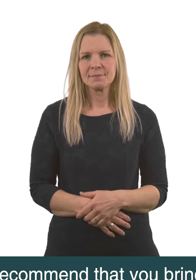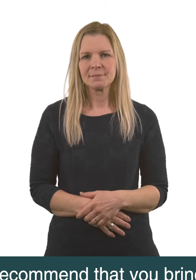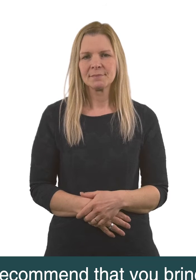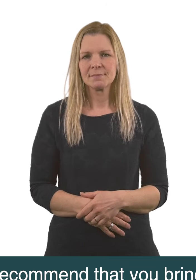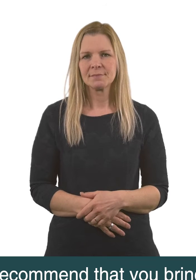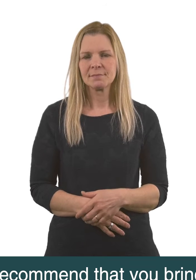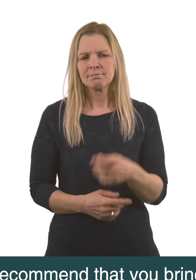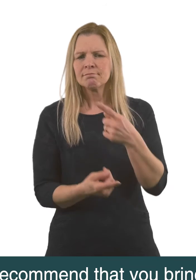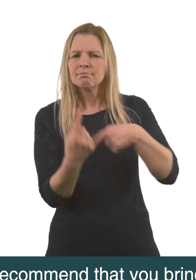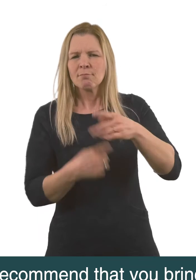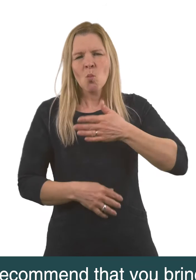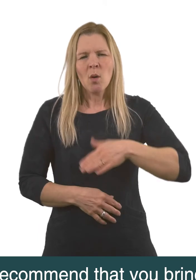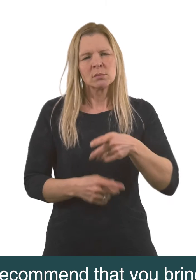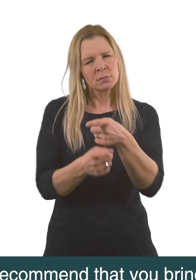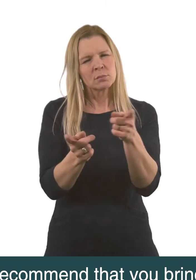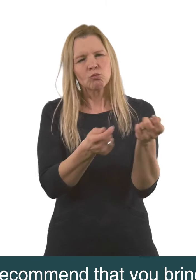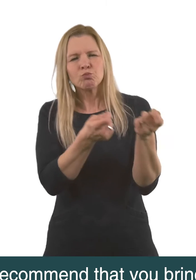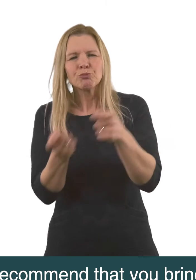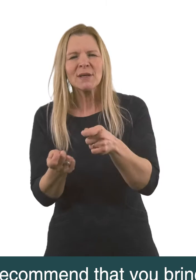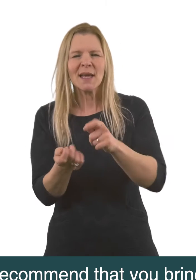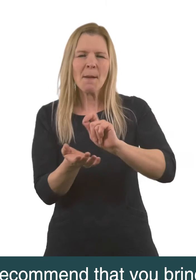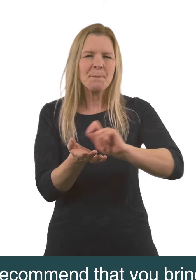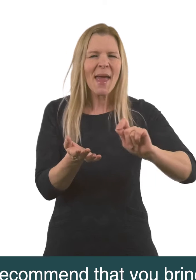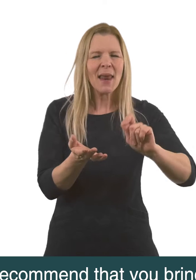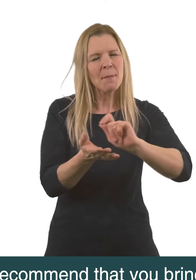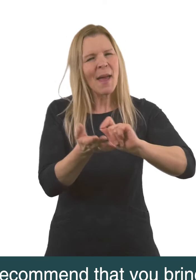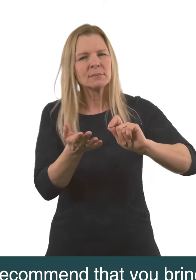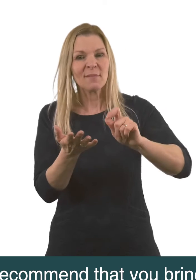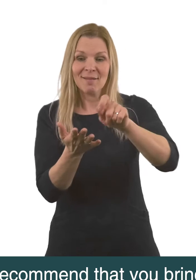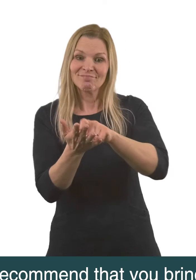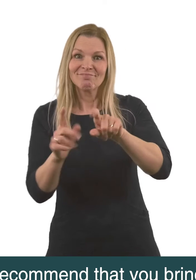We recommend that you bring your own pen or pencil to mark your ballot papers.